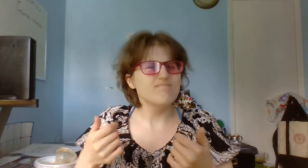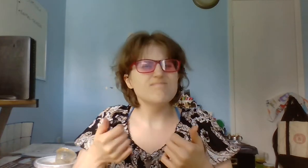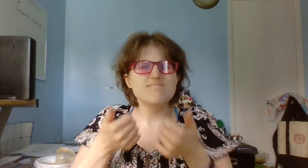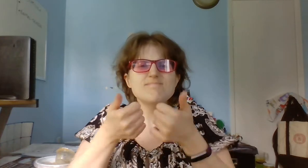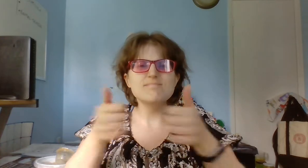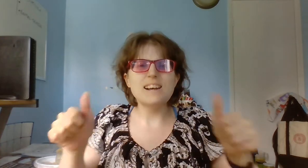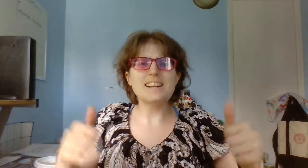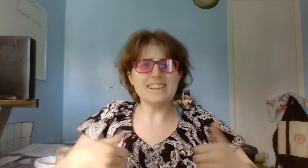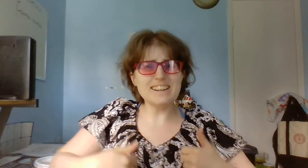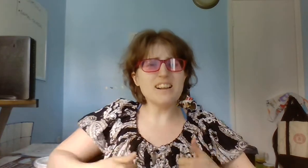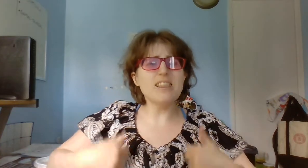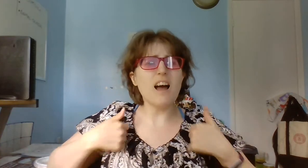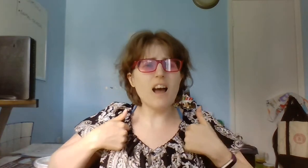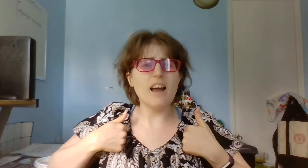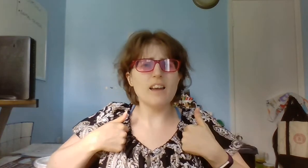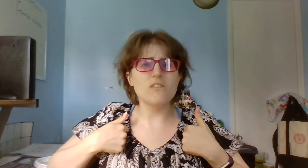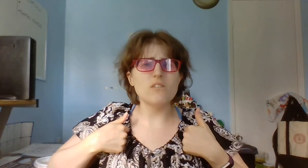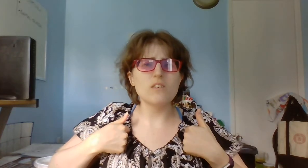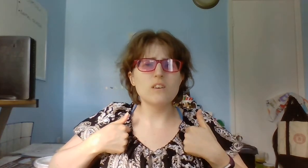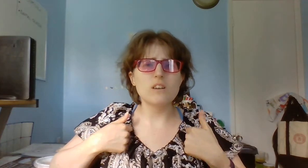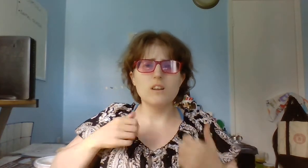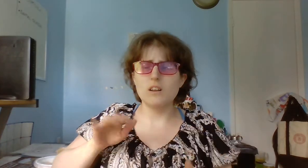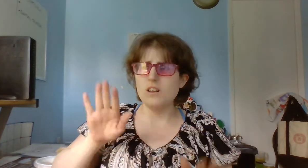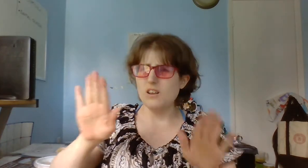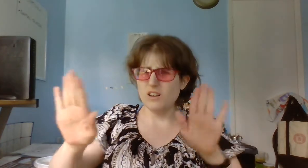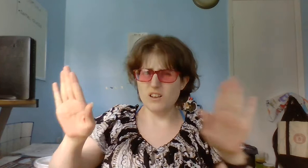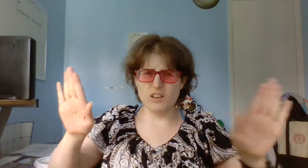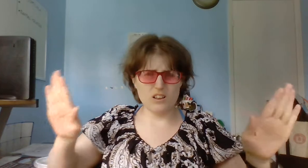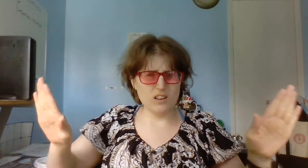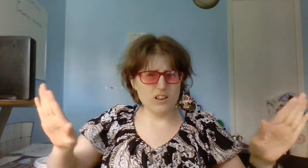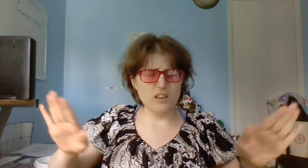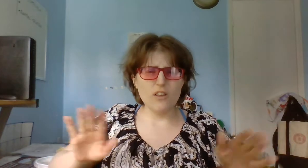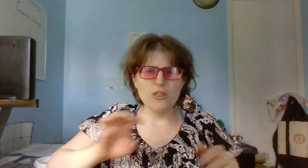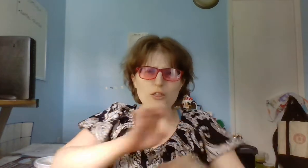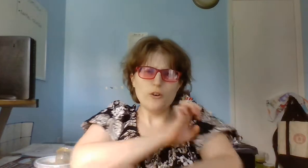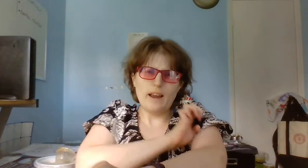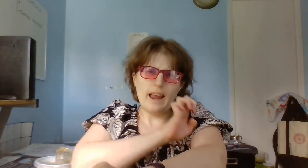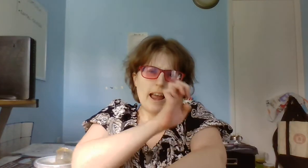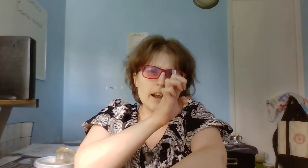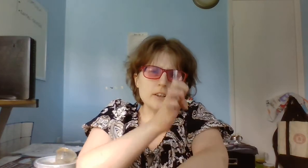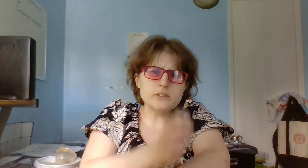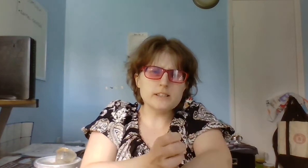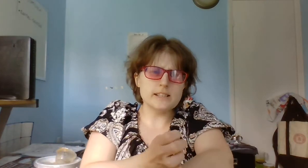anything alive. Their energies,